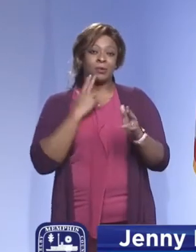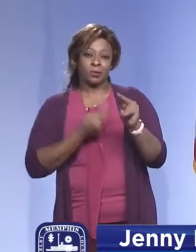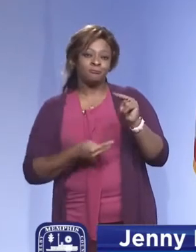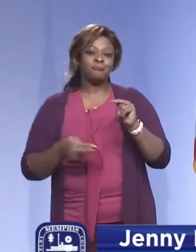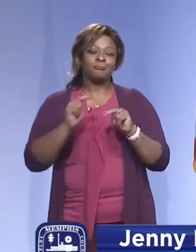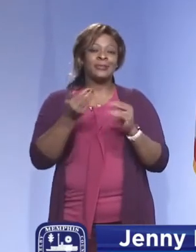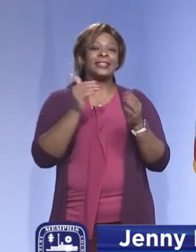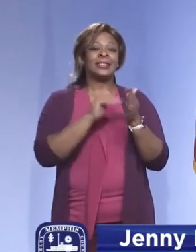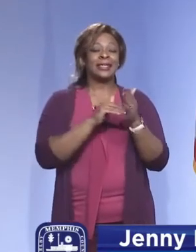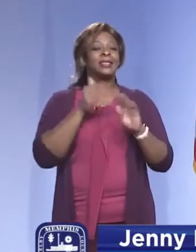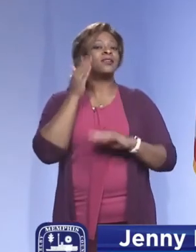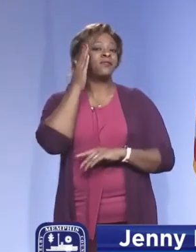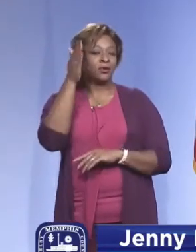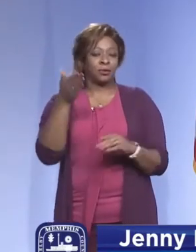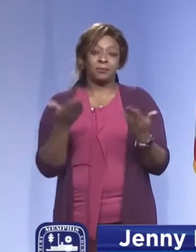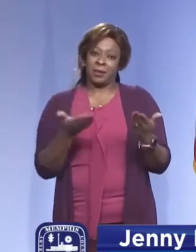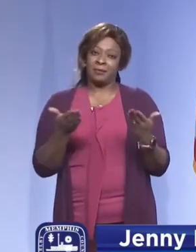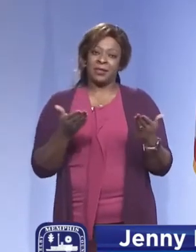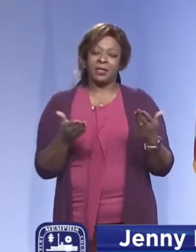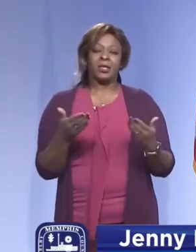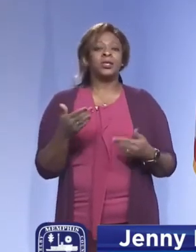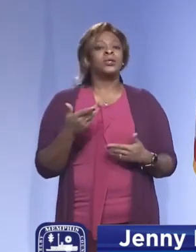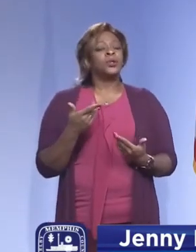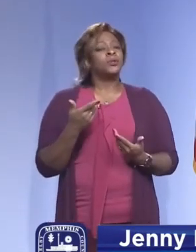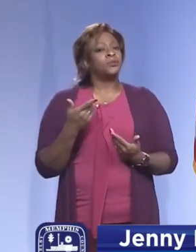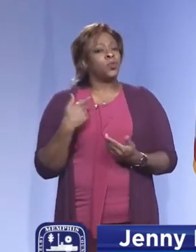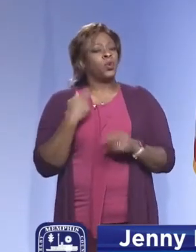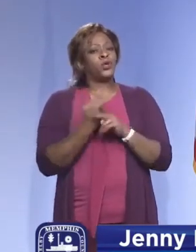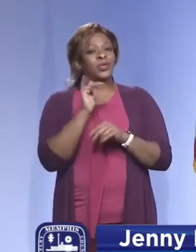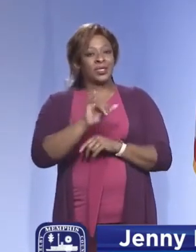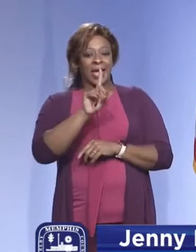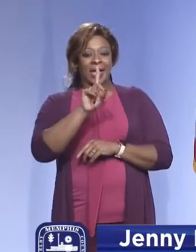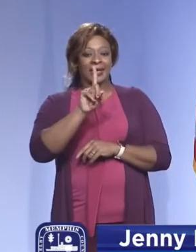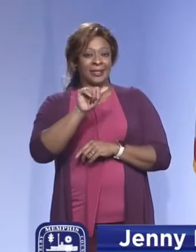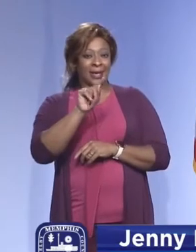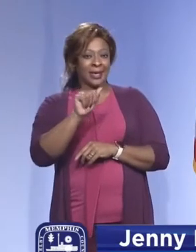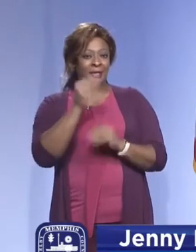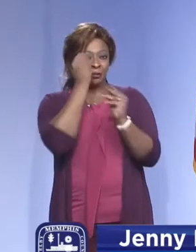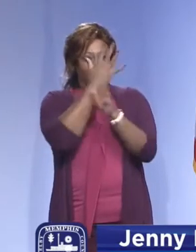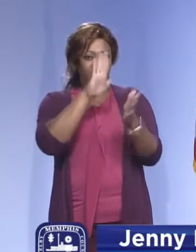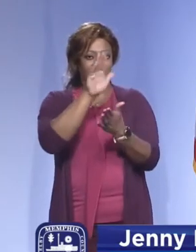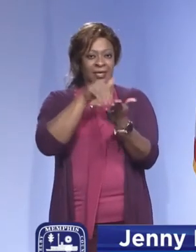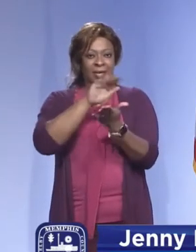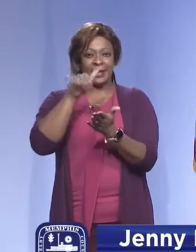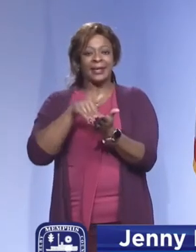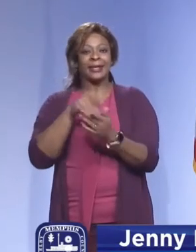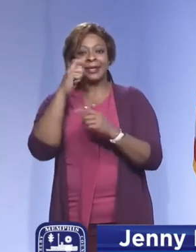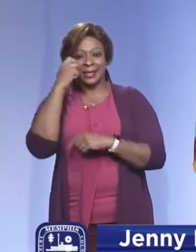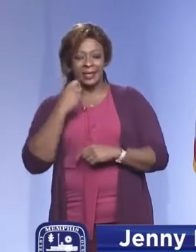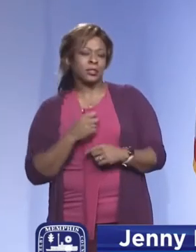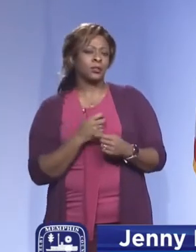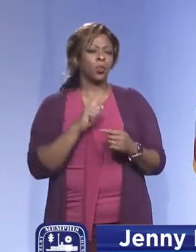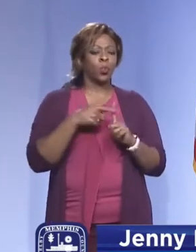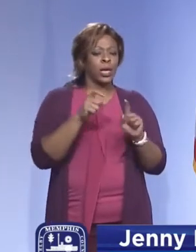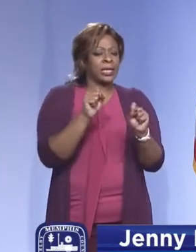again in the future. So, we use data to inform our test sites about when we need to